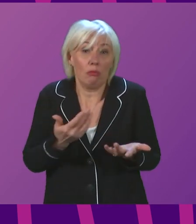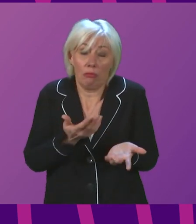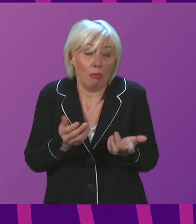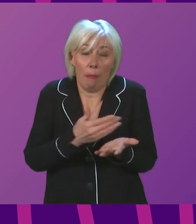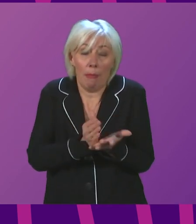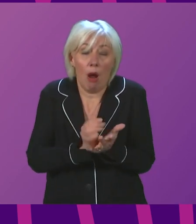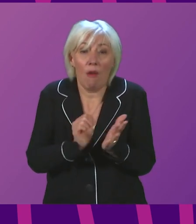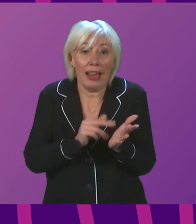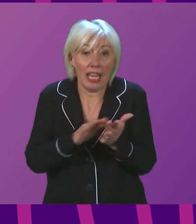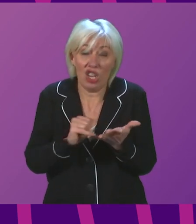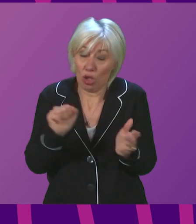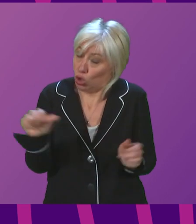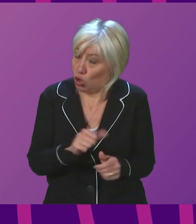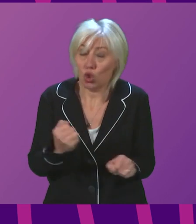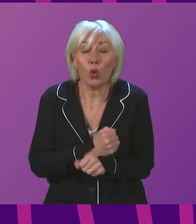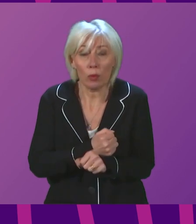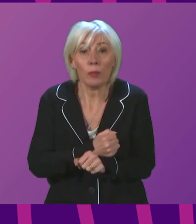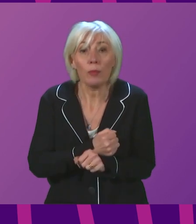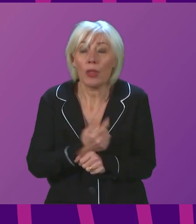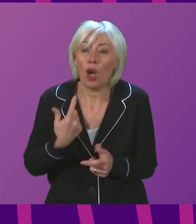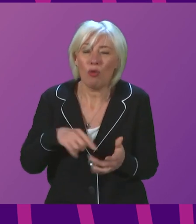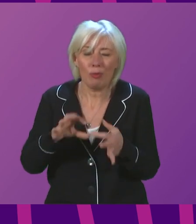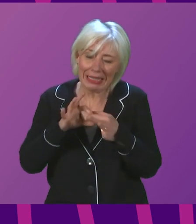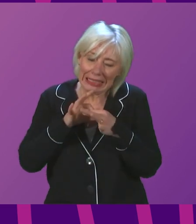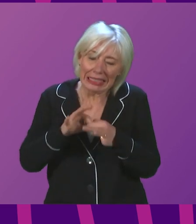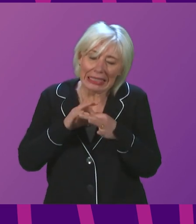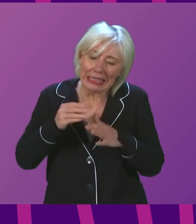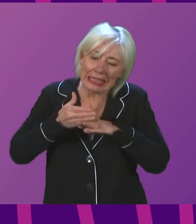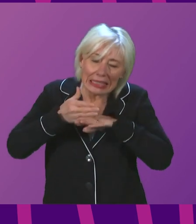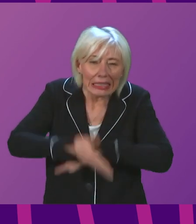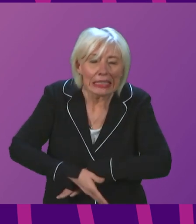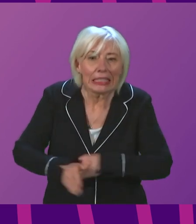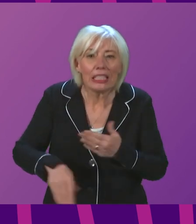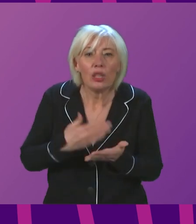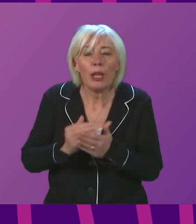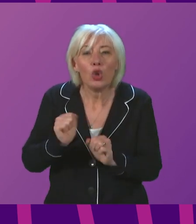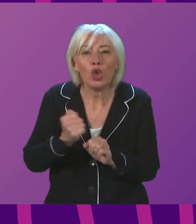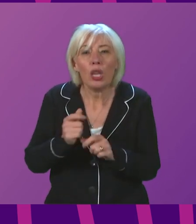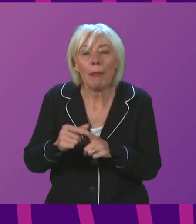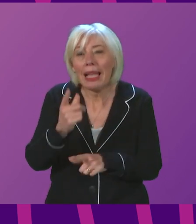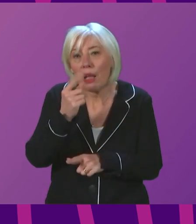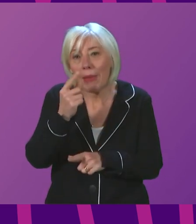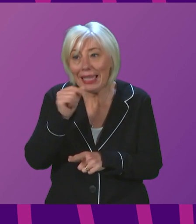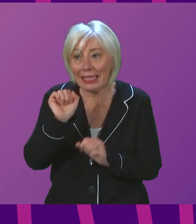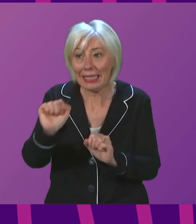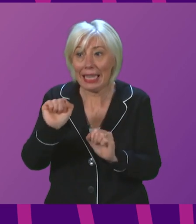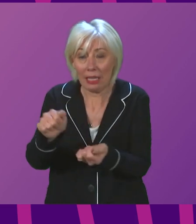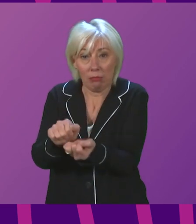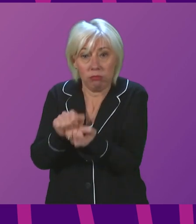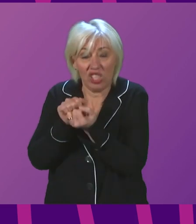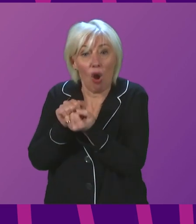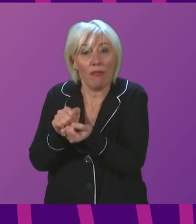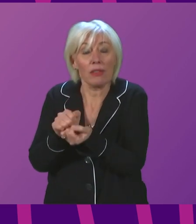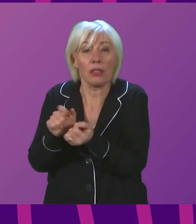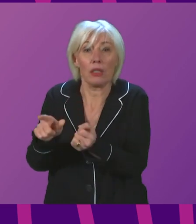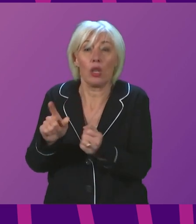should do that. We have worked hard to try to ensure GP capacity for medical care is preserved. For example,